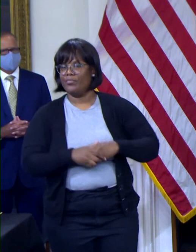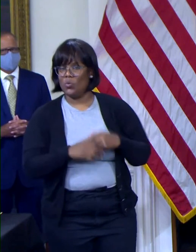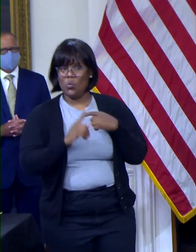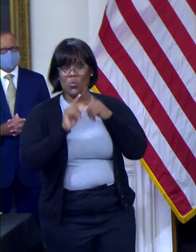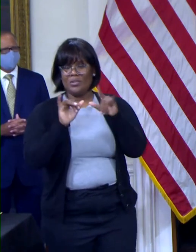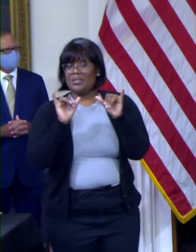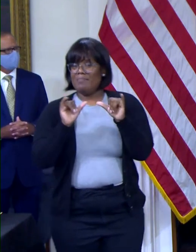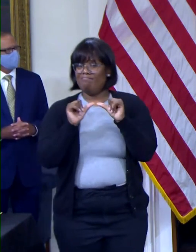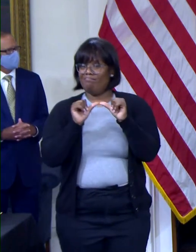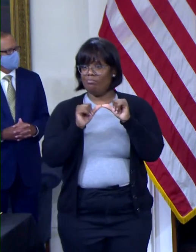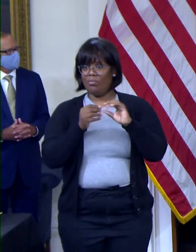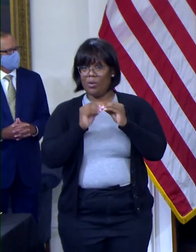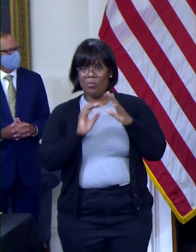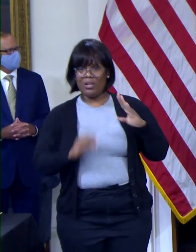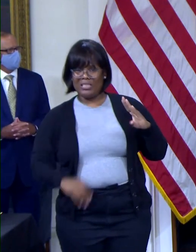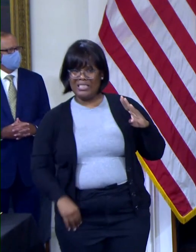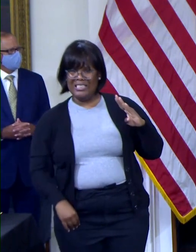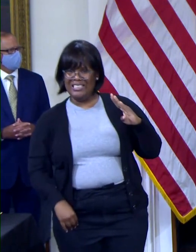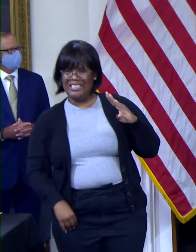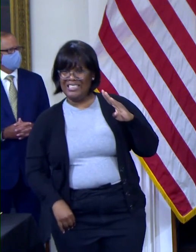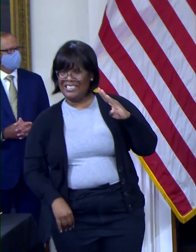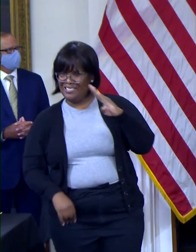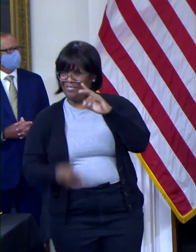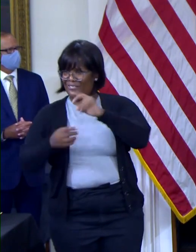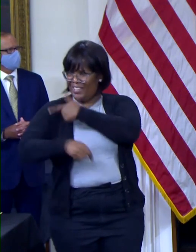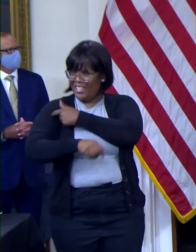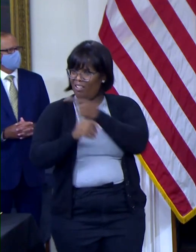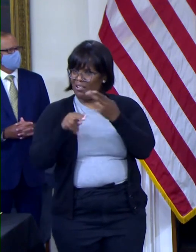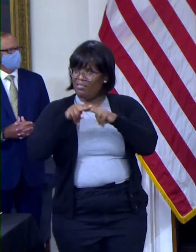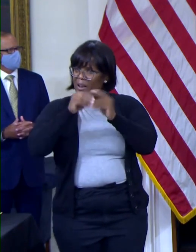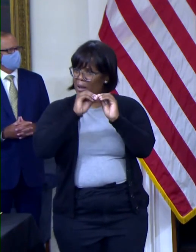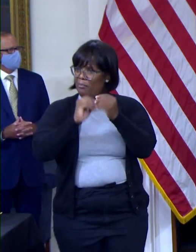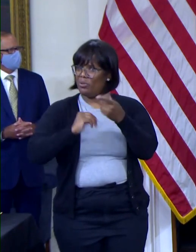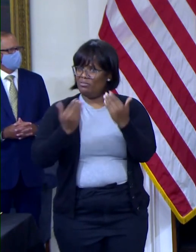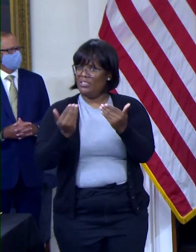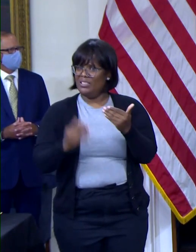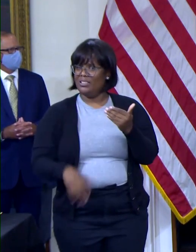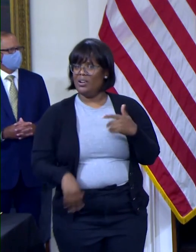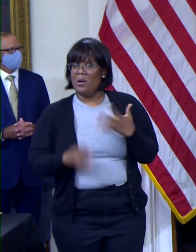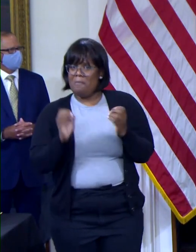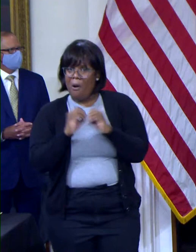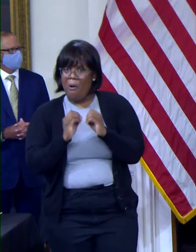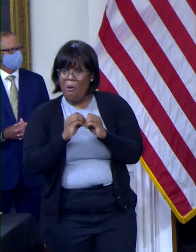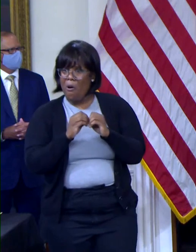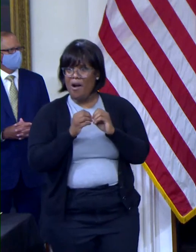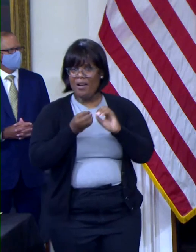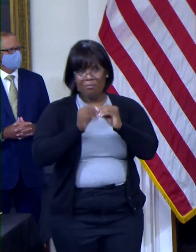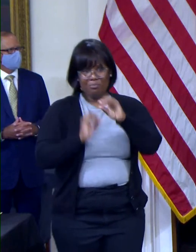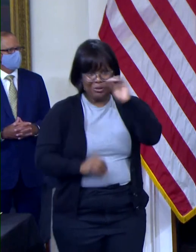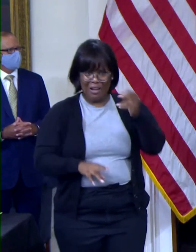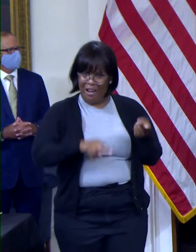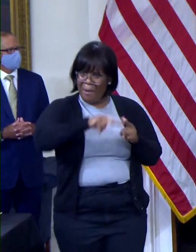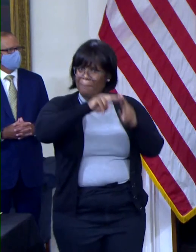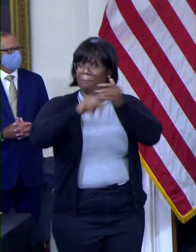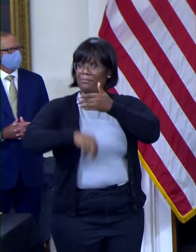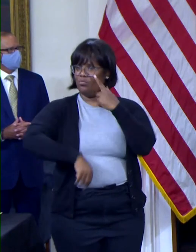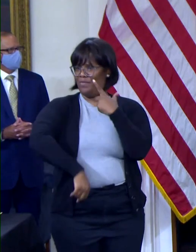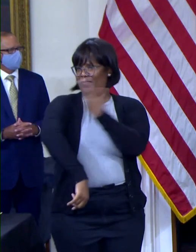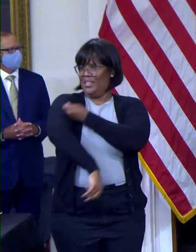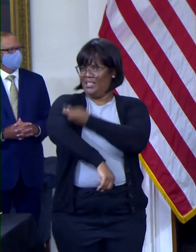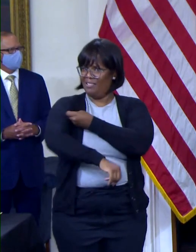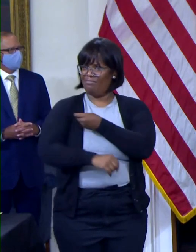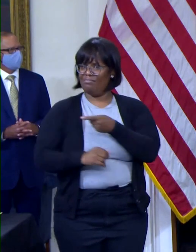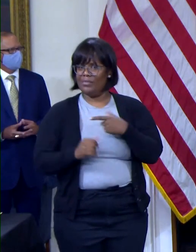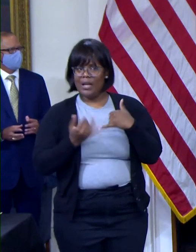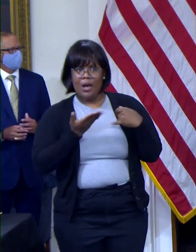grow at a rate that's a bit faster. And so we continue to have critical conversations